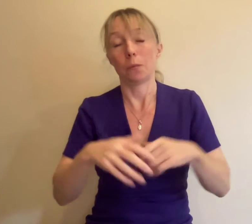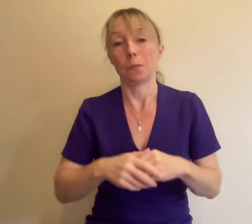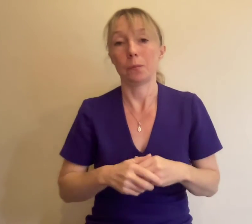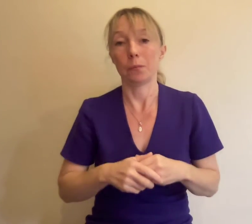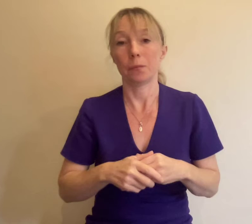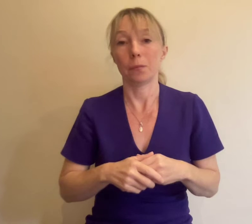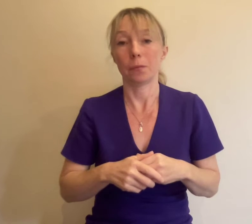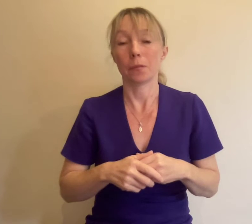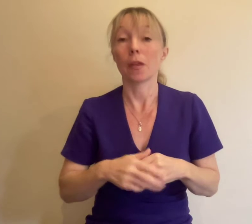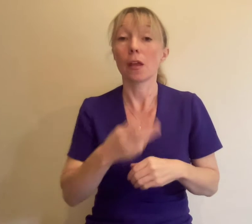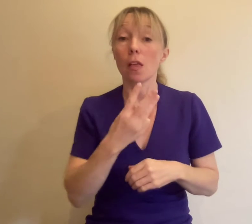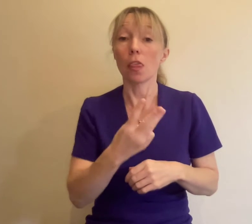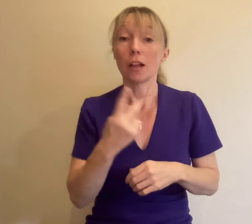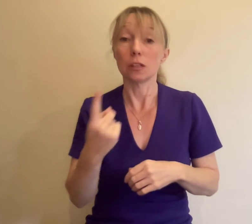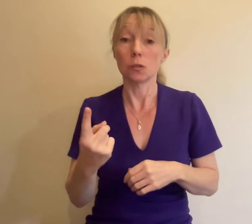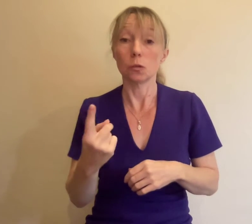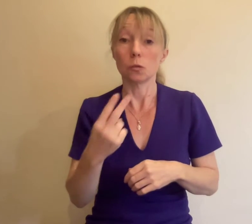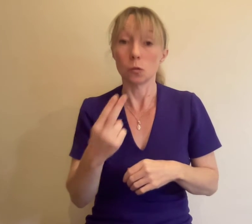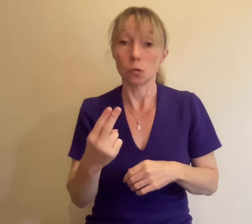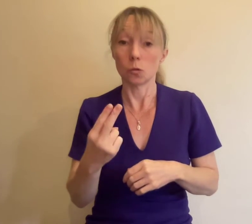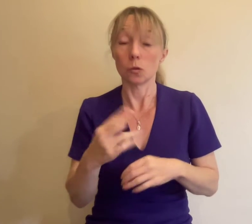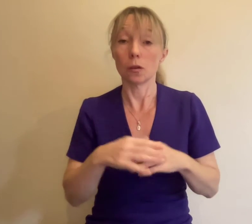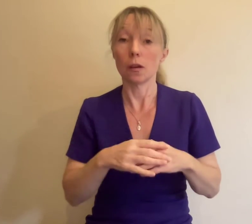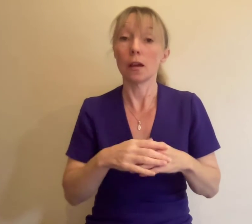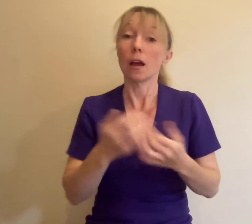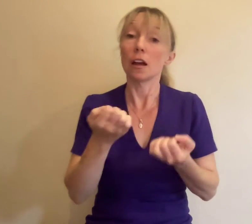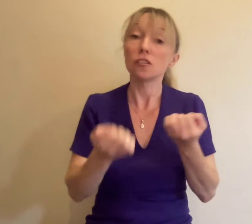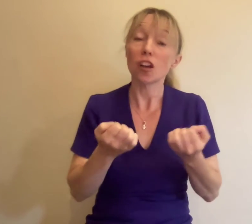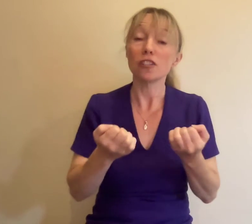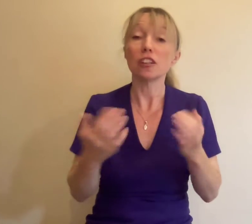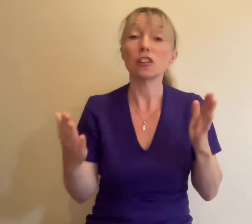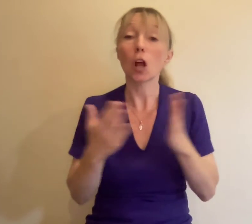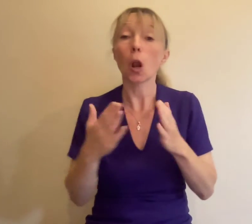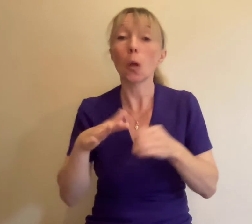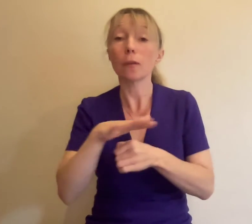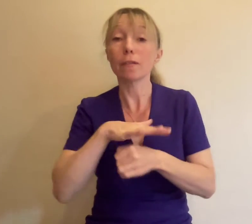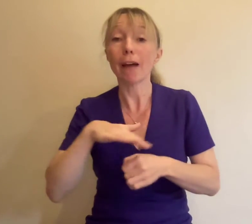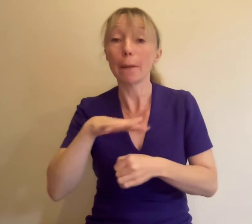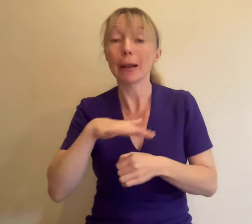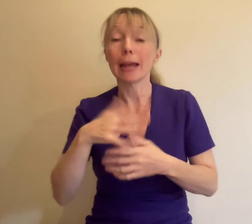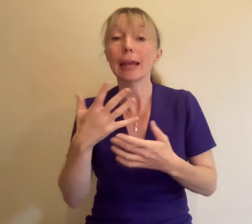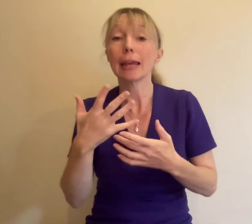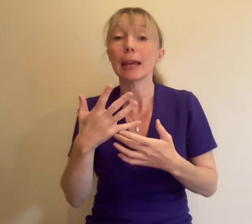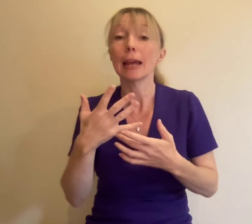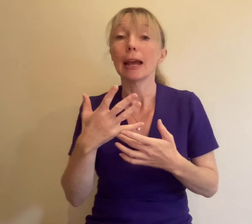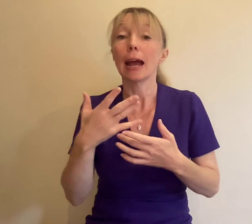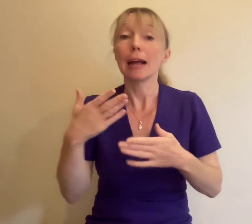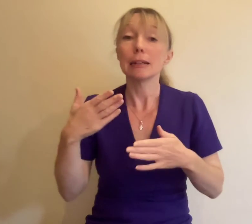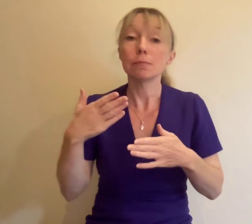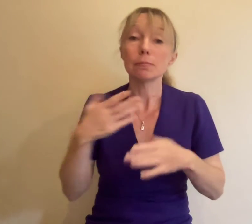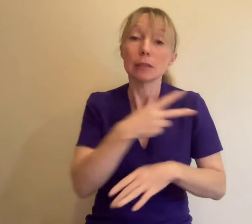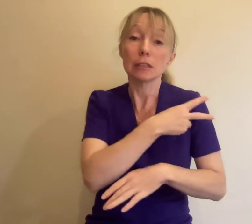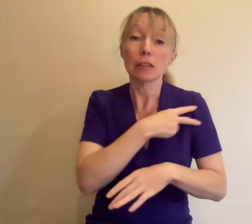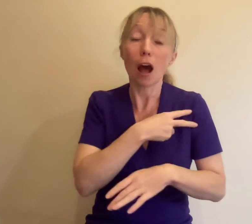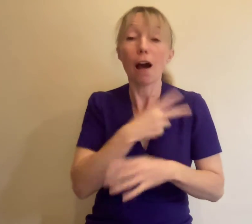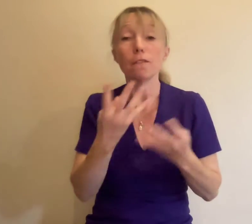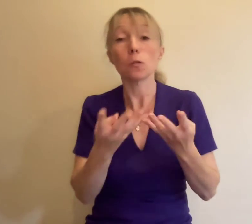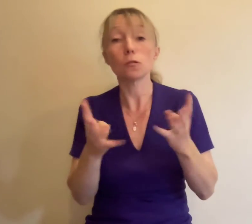32. Judges, their close family members, employees or trustees have spread the word or our major